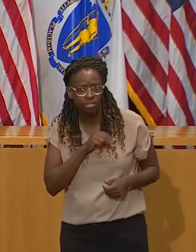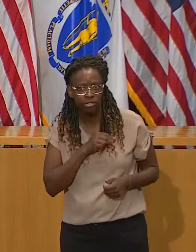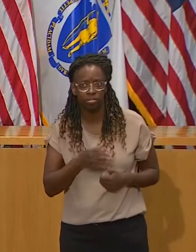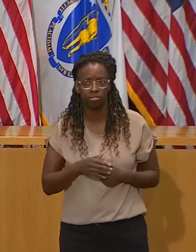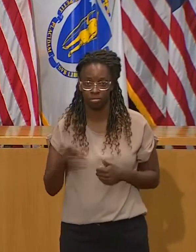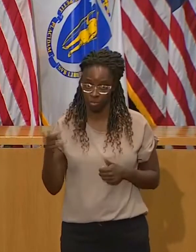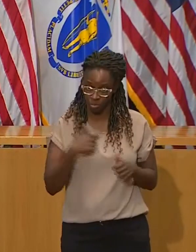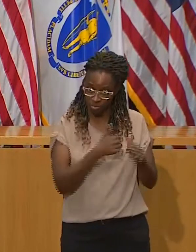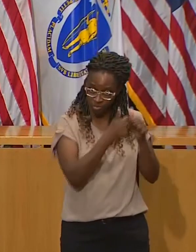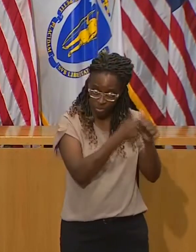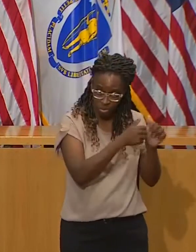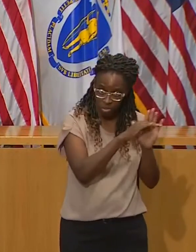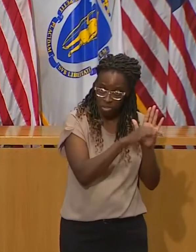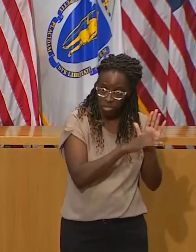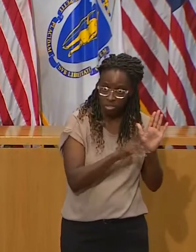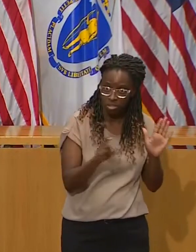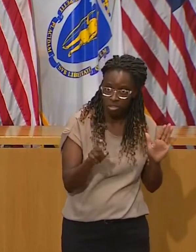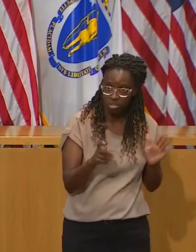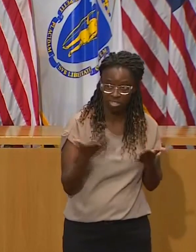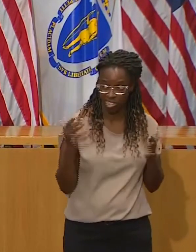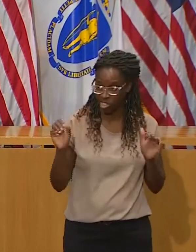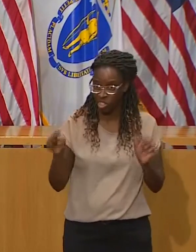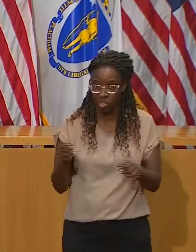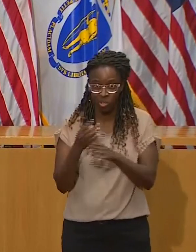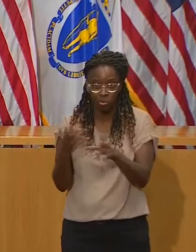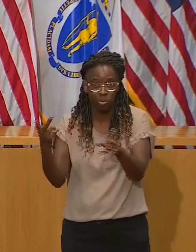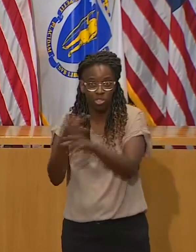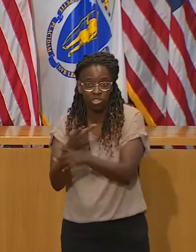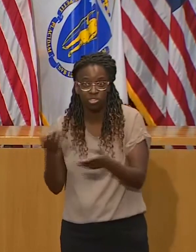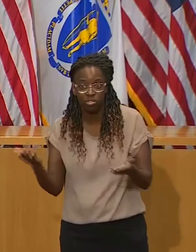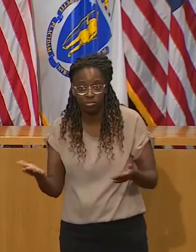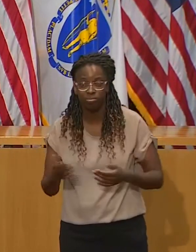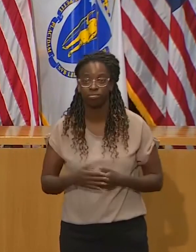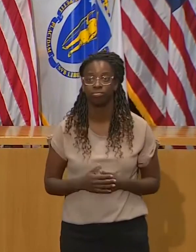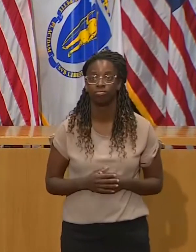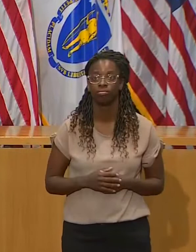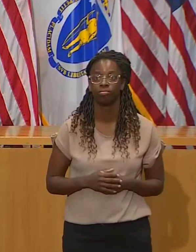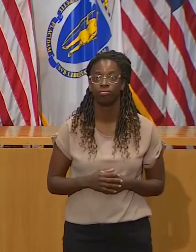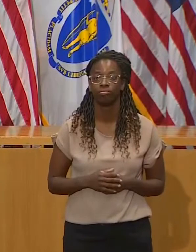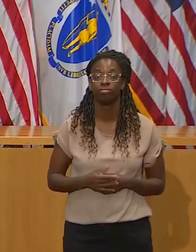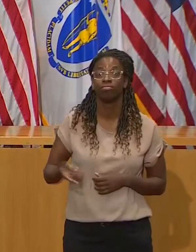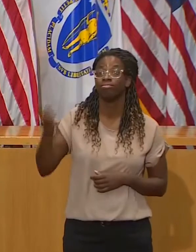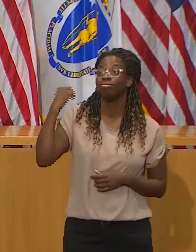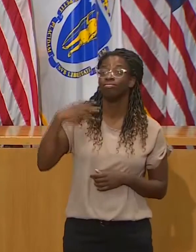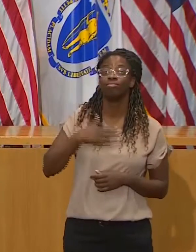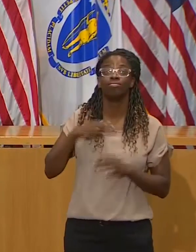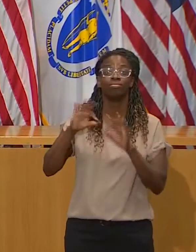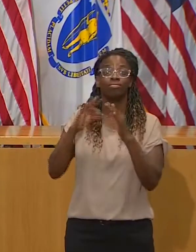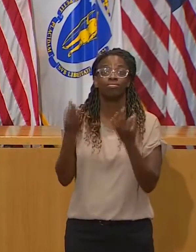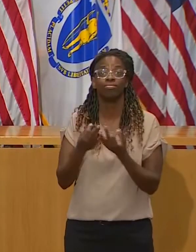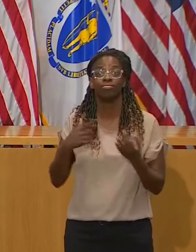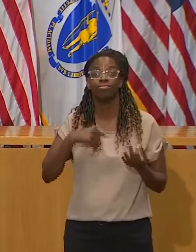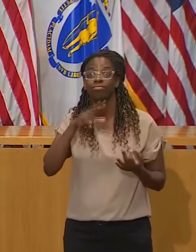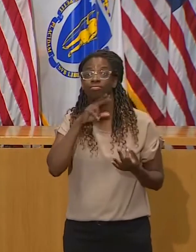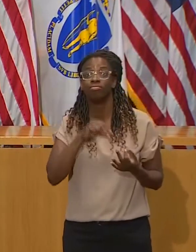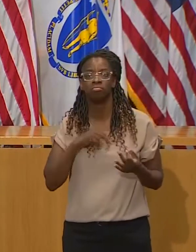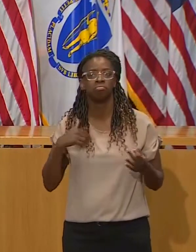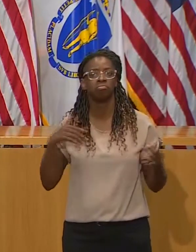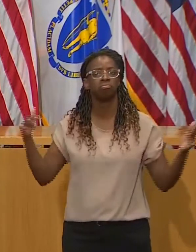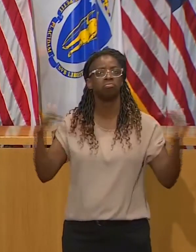18 people crowded around a table that probably fit comfortably about 12,